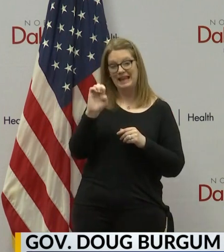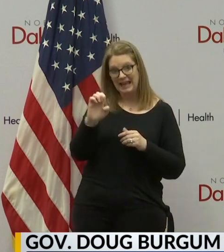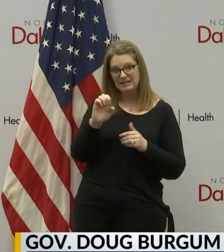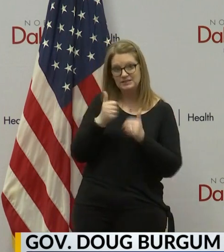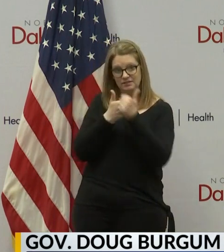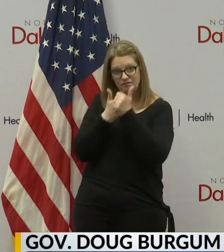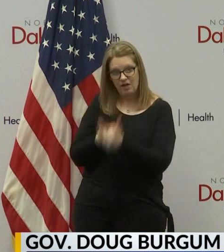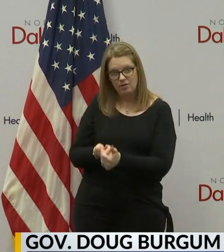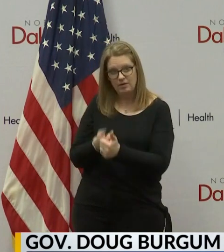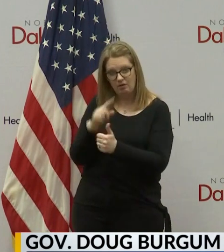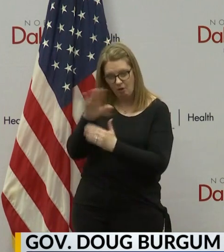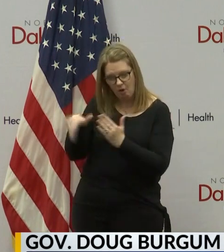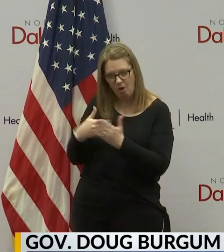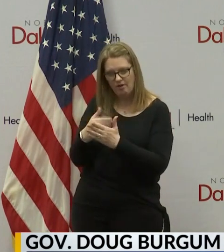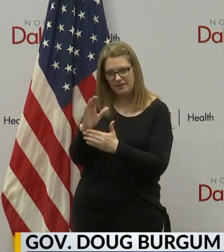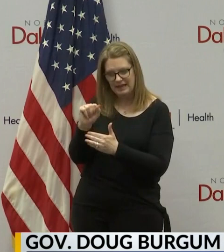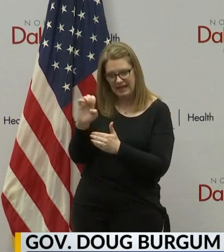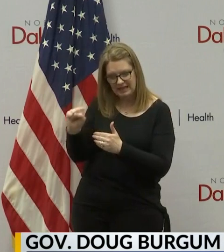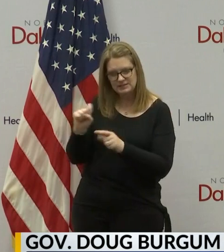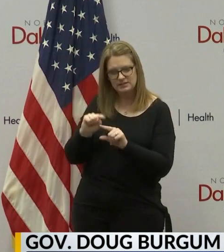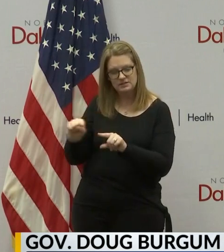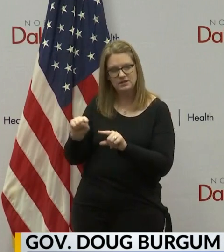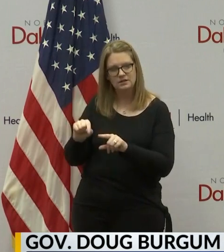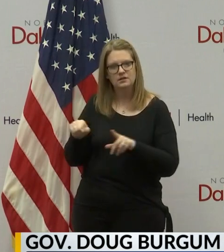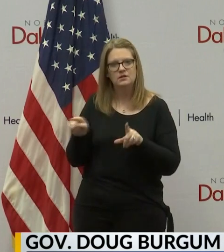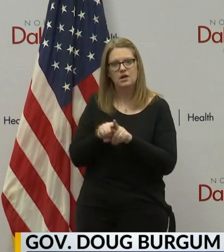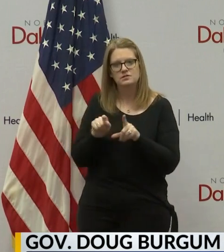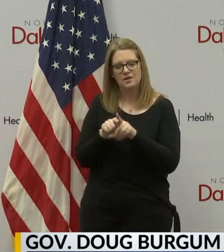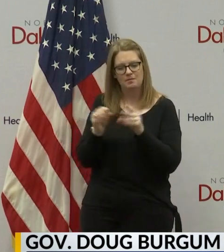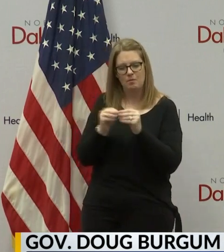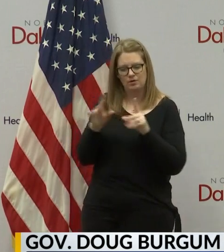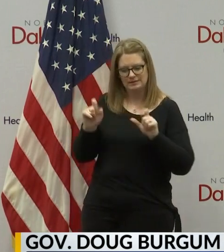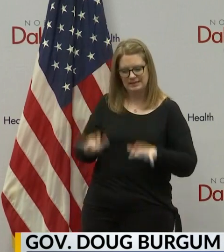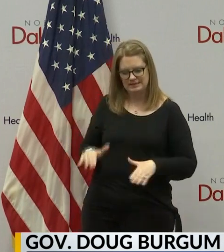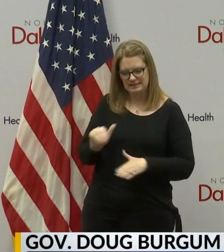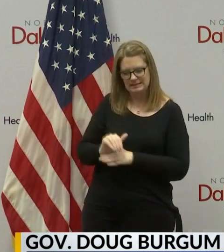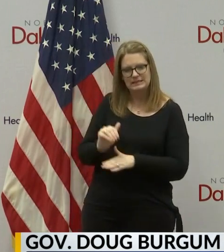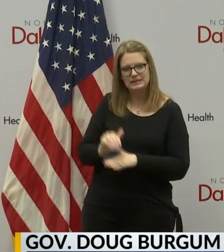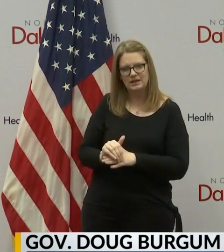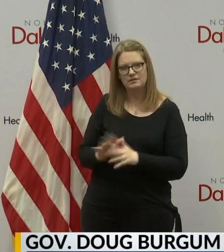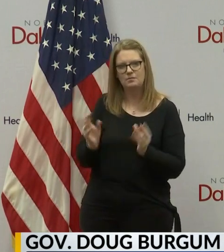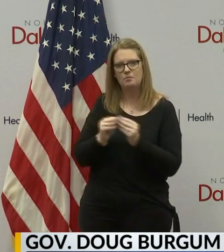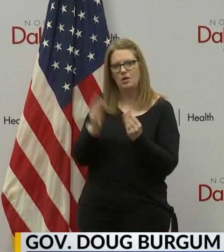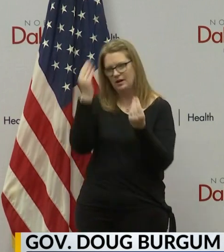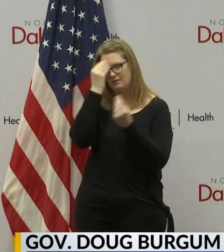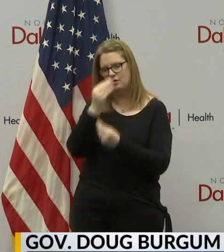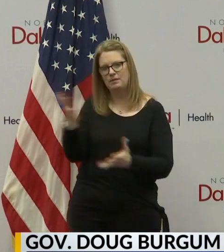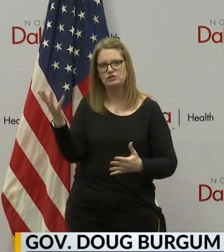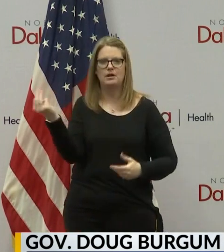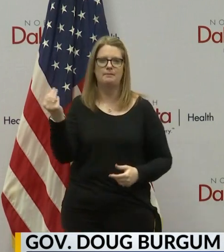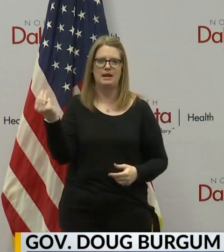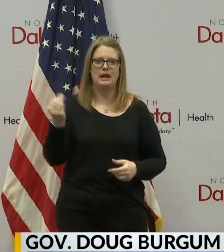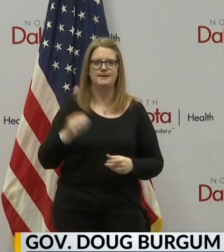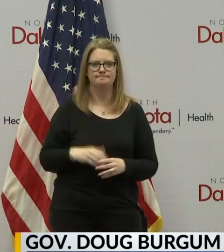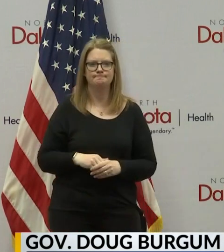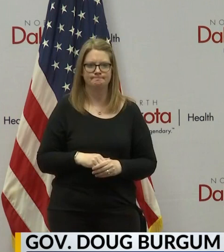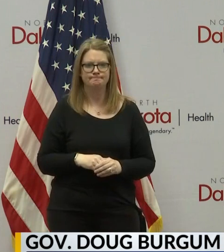on all of the remaining ones. We'll get some more testing results in tonight, and then we'll have more information on Monday on that.